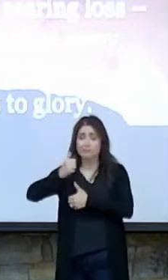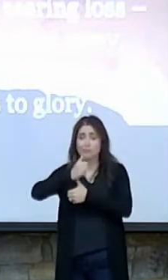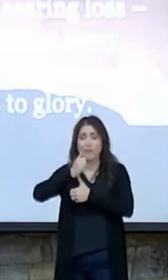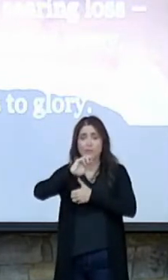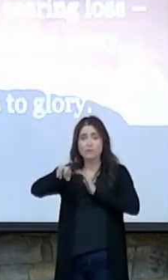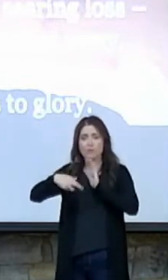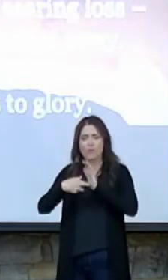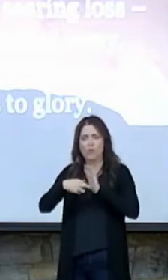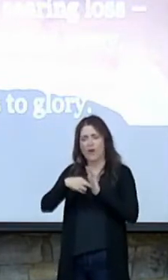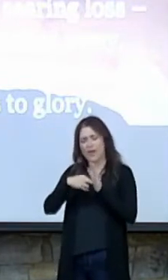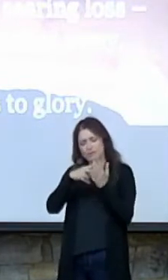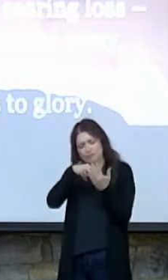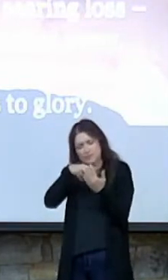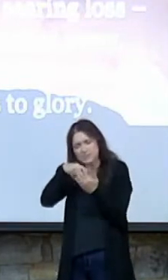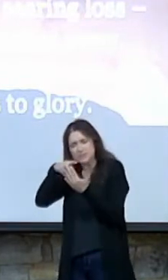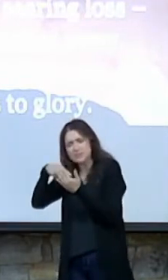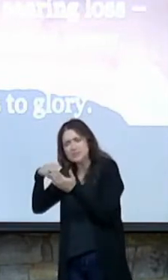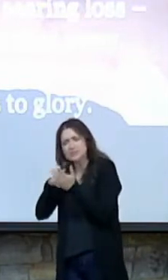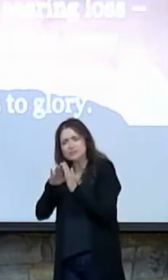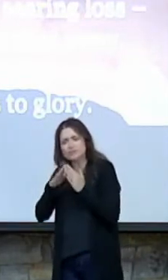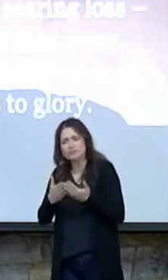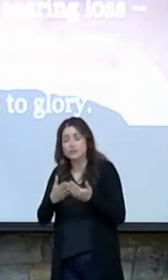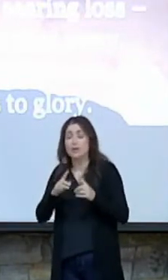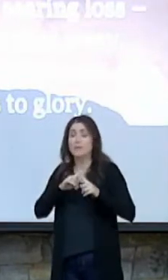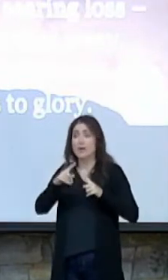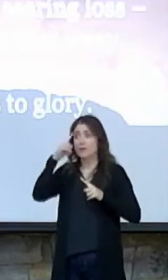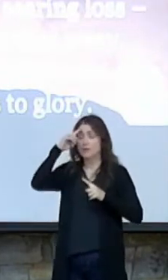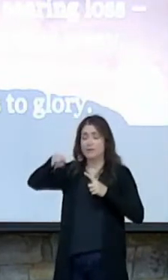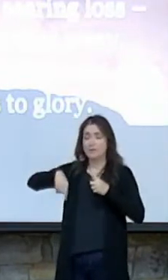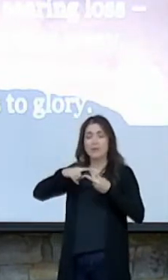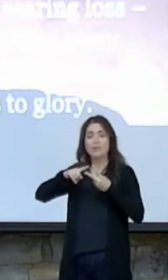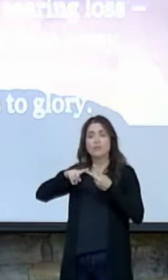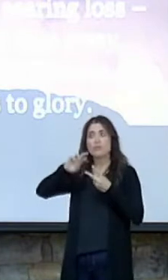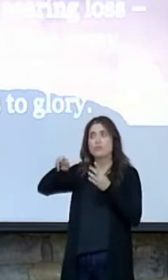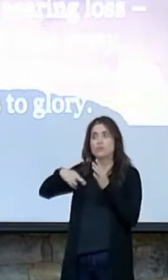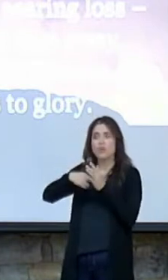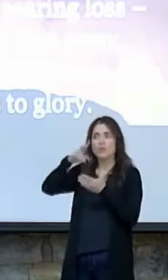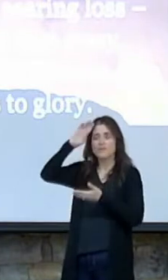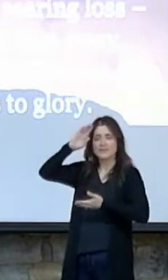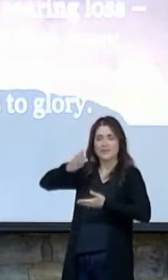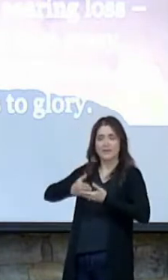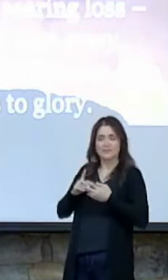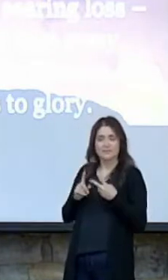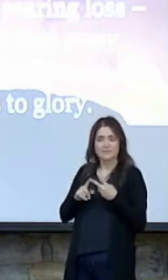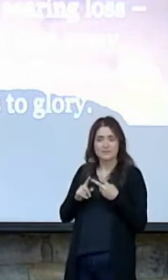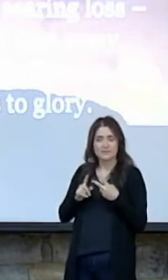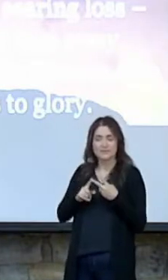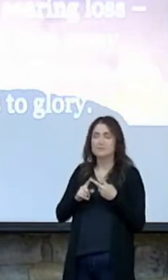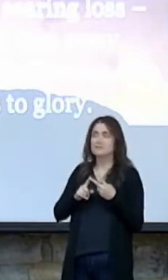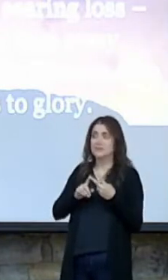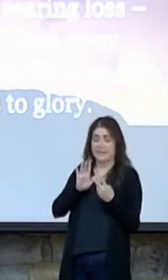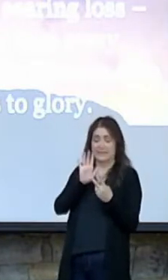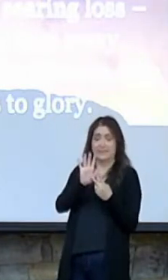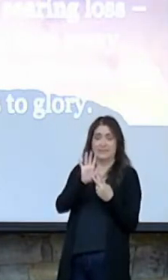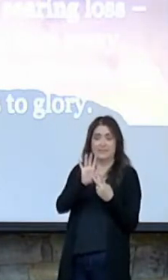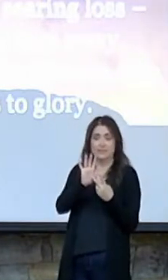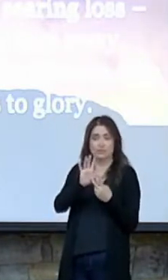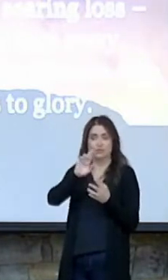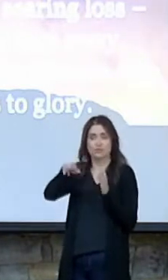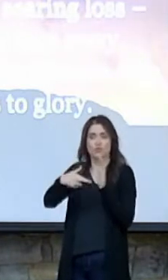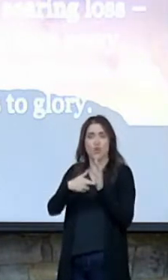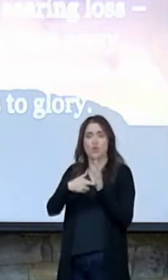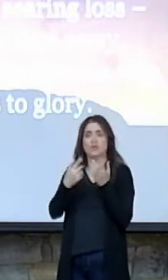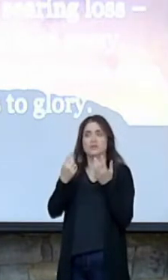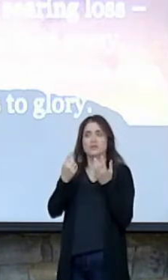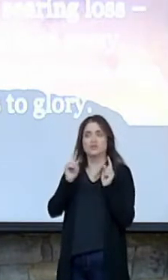throughout Scripture. But then you think about the role of the Son. And His role, the Son of Christ, was one of going